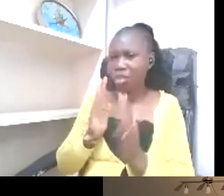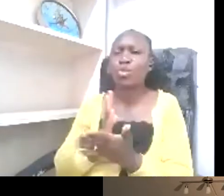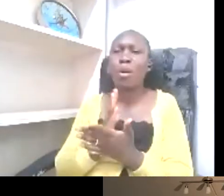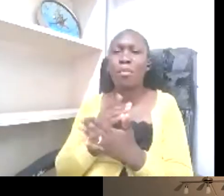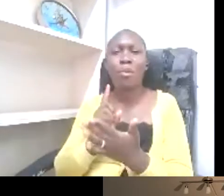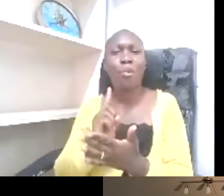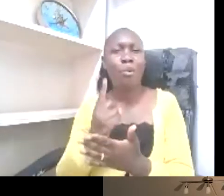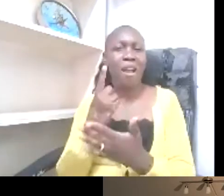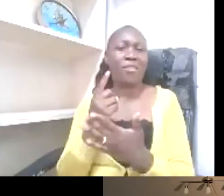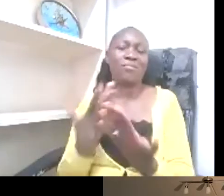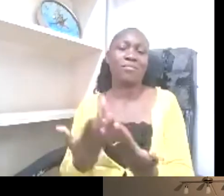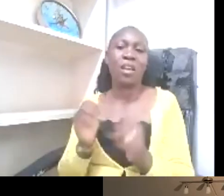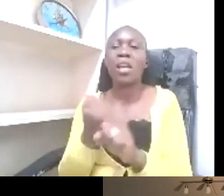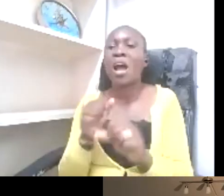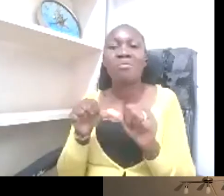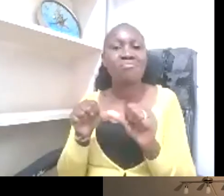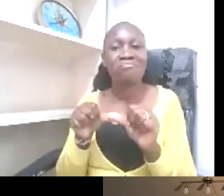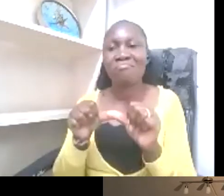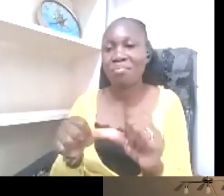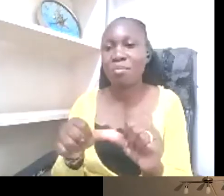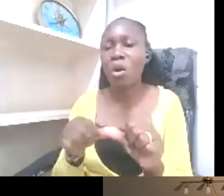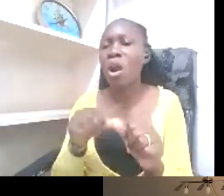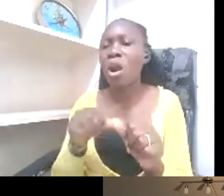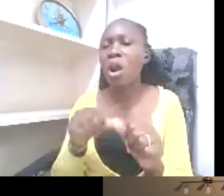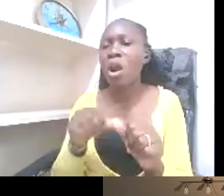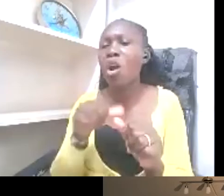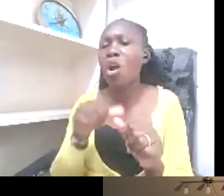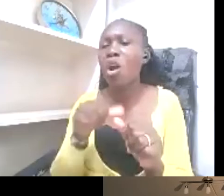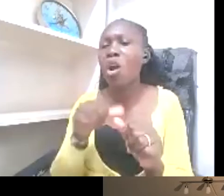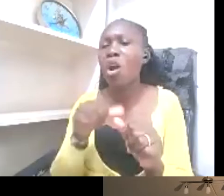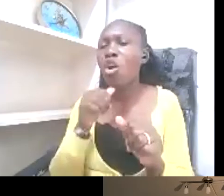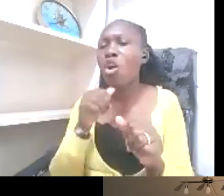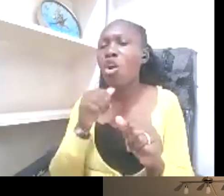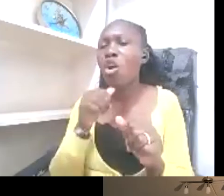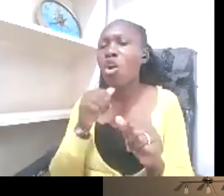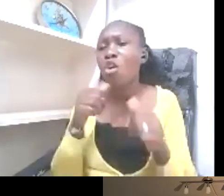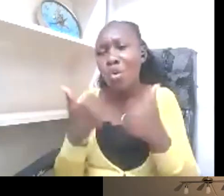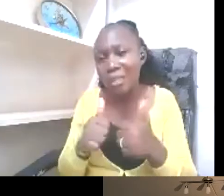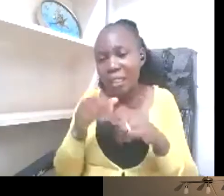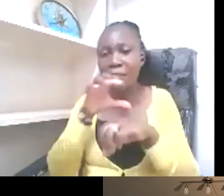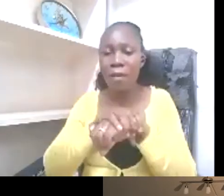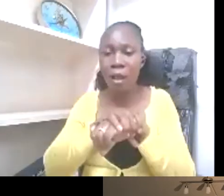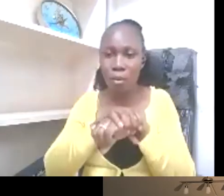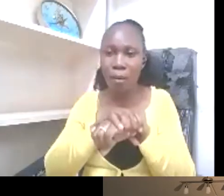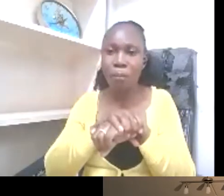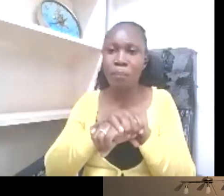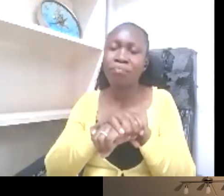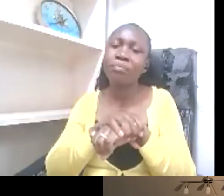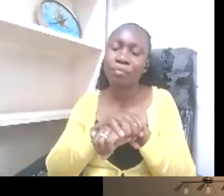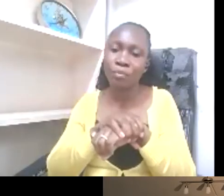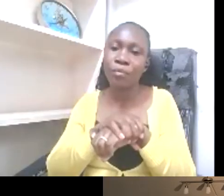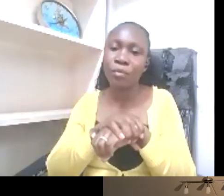not yet found, while there's been a lot of affirmative action, we've not yet found, you know,